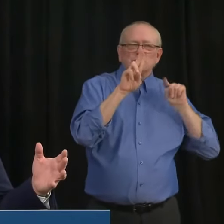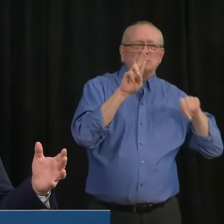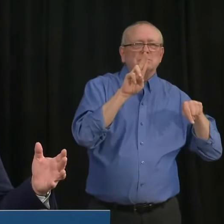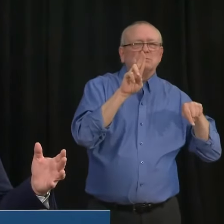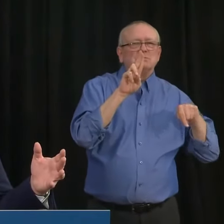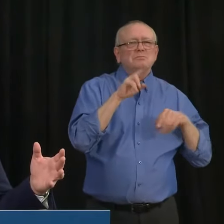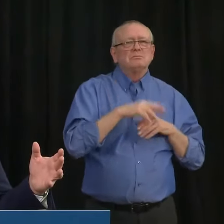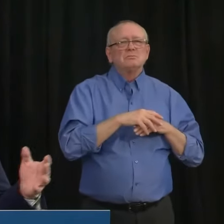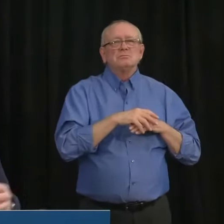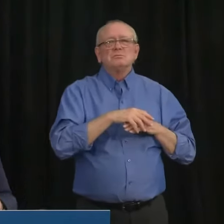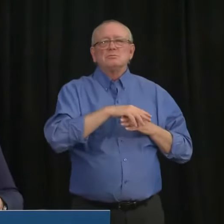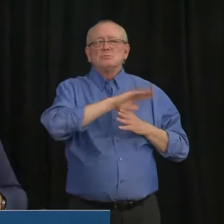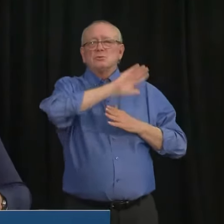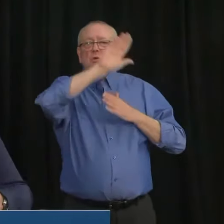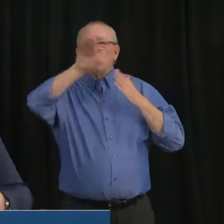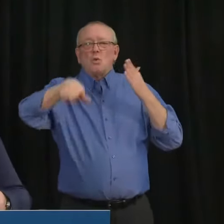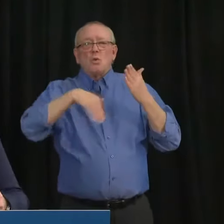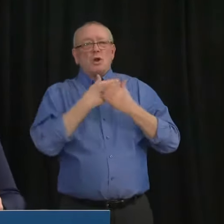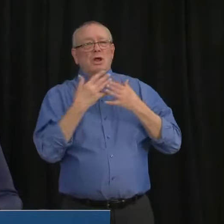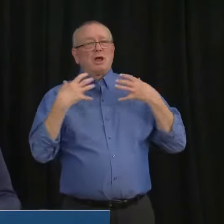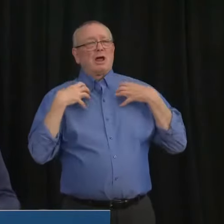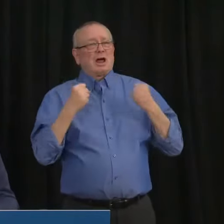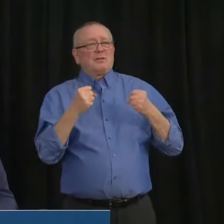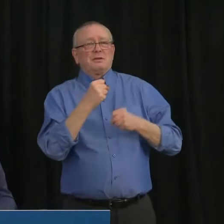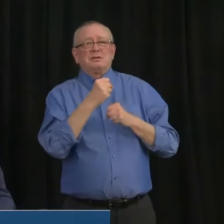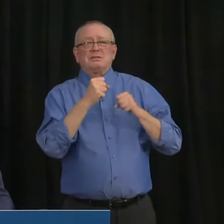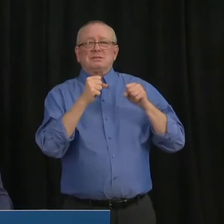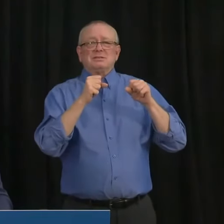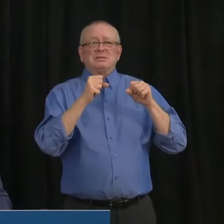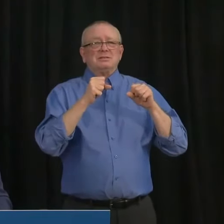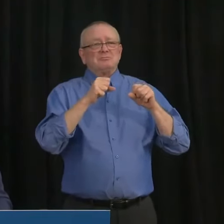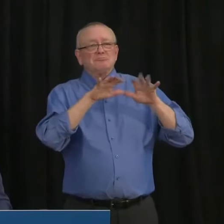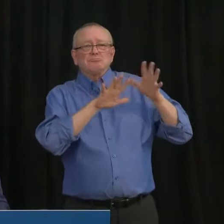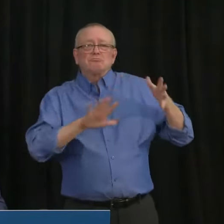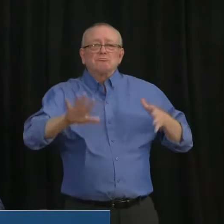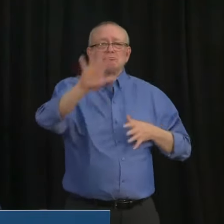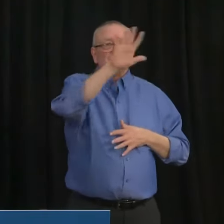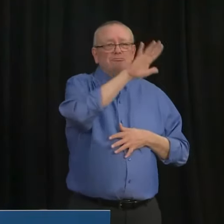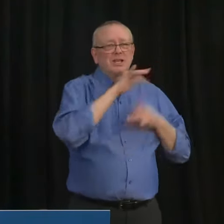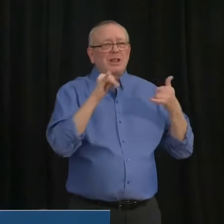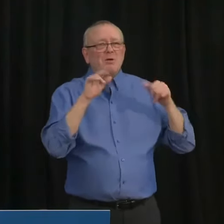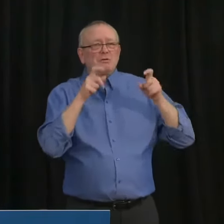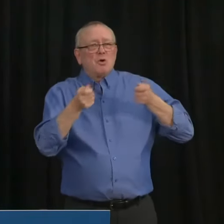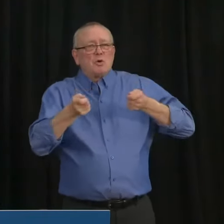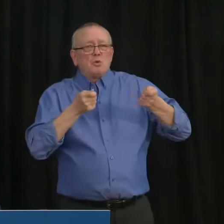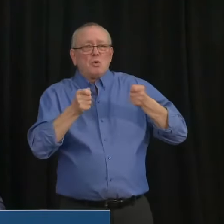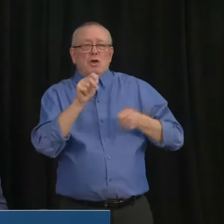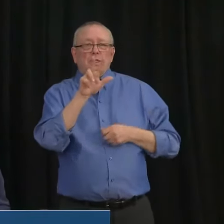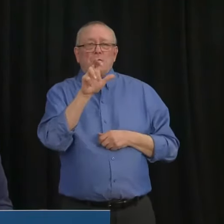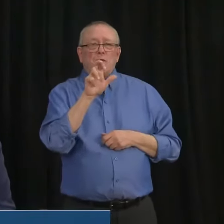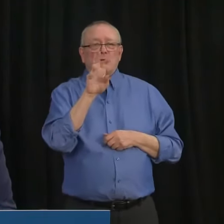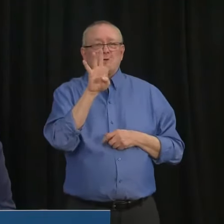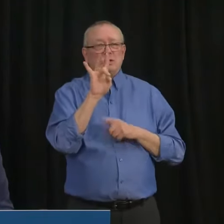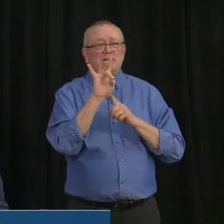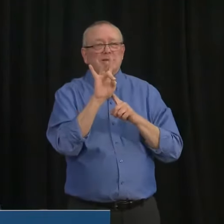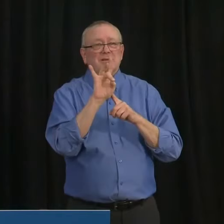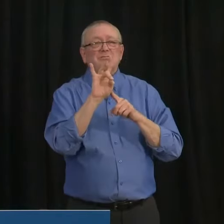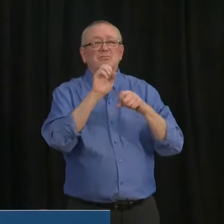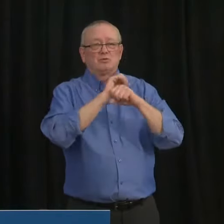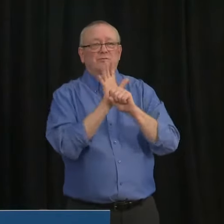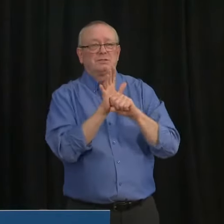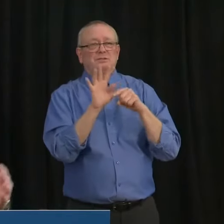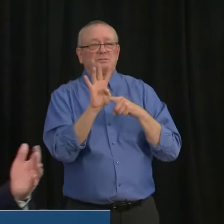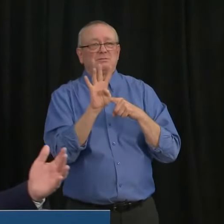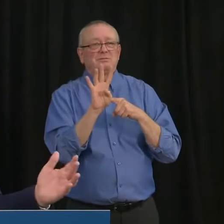healthcare system. Right now, we have a 348, uh, COVID patients in hospital, of which 66